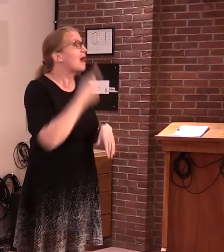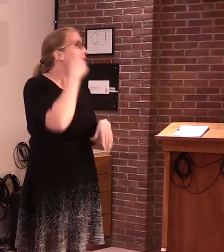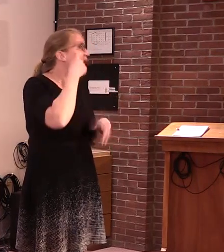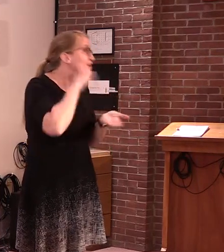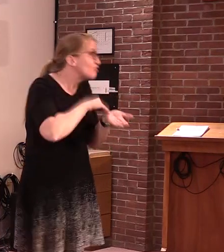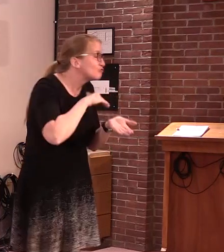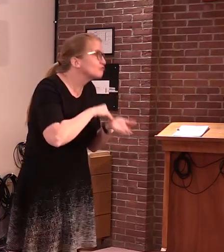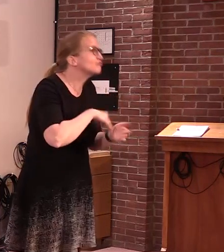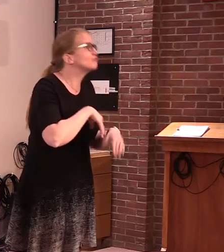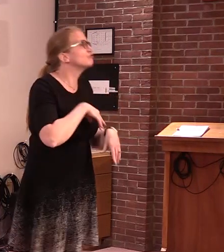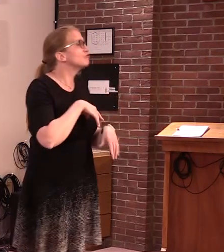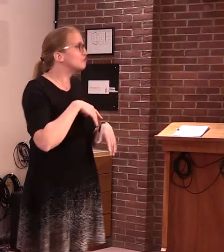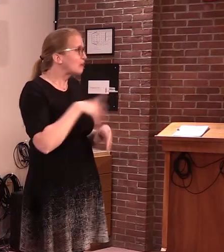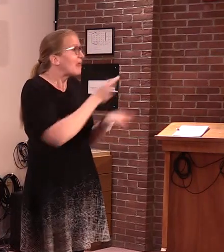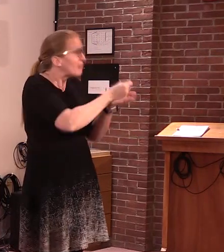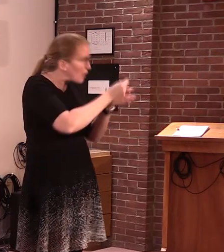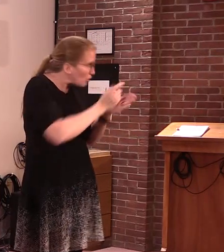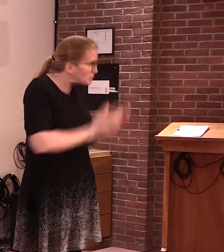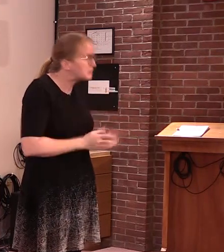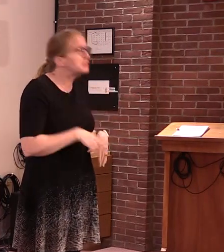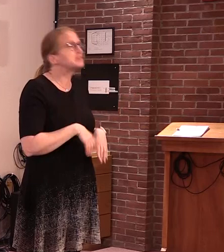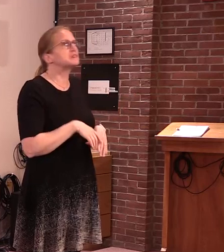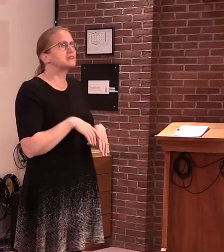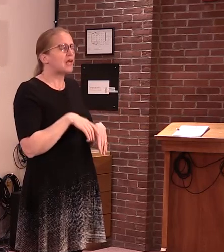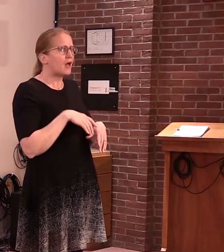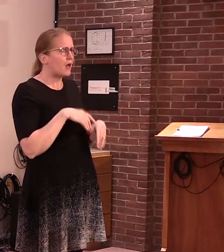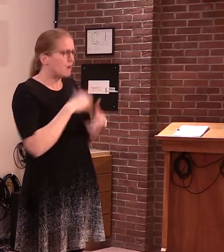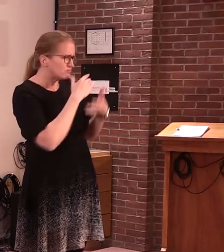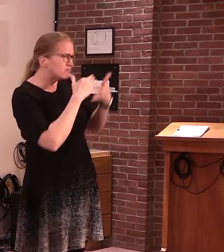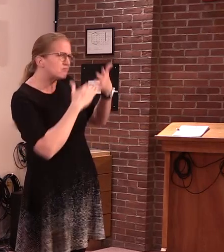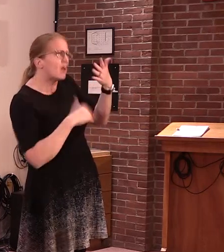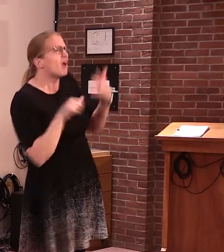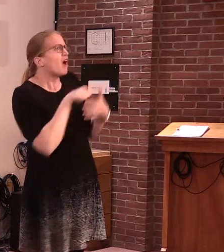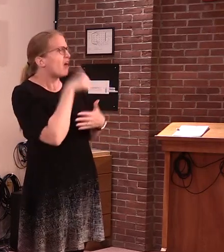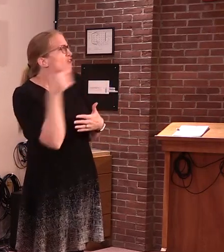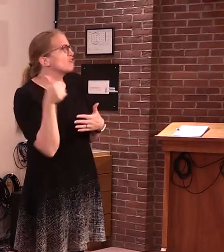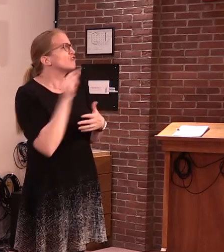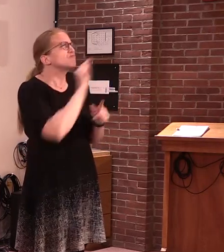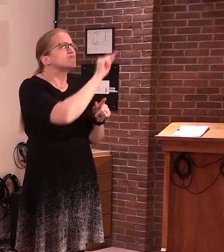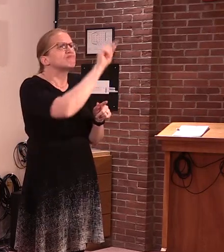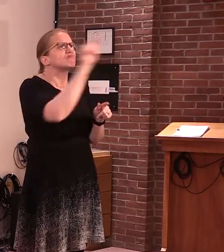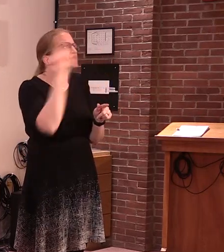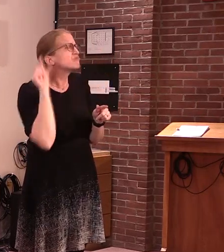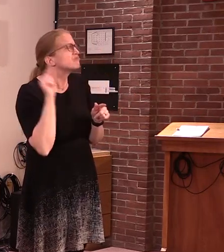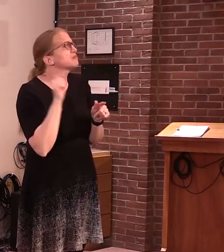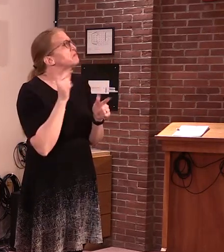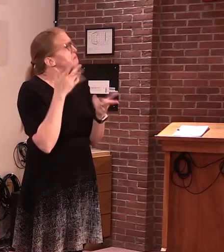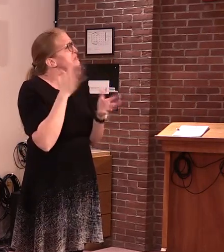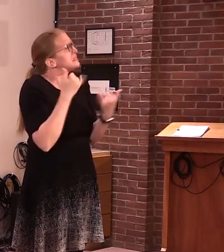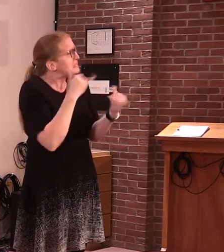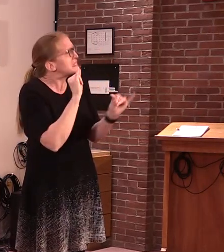and physical therapy,